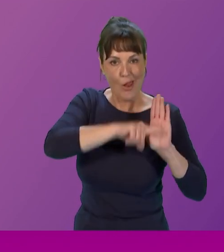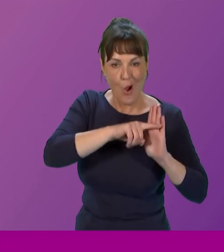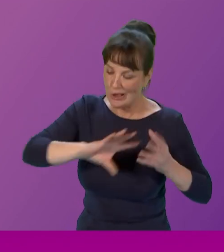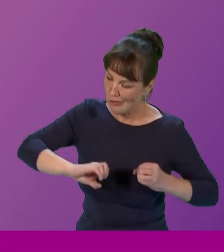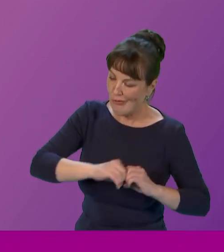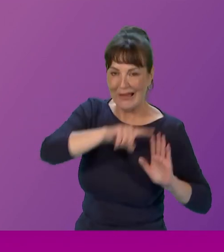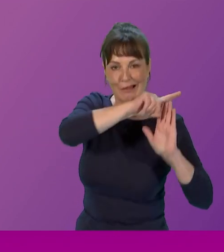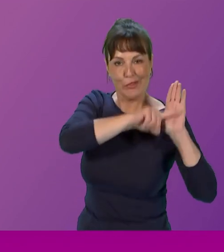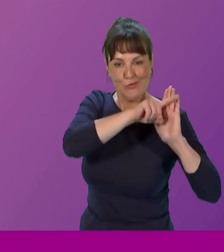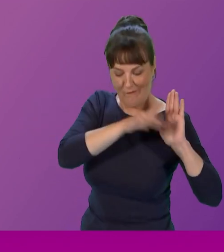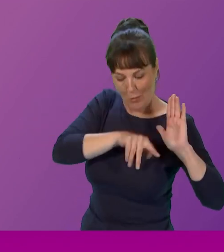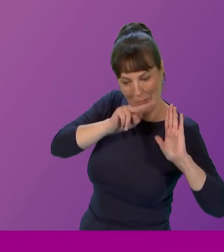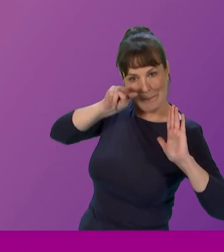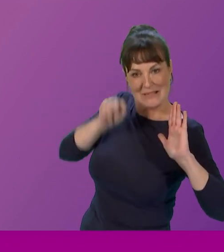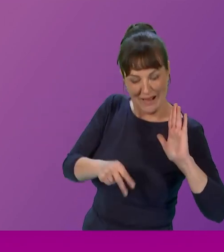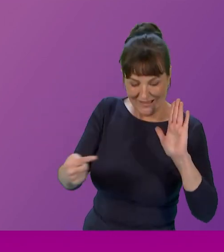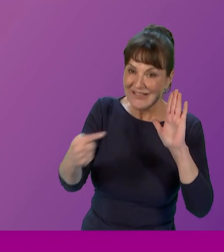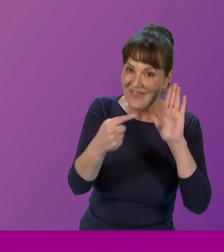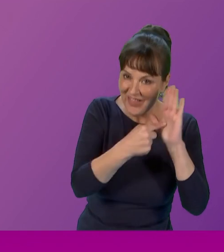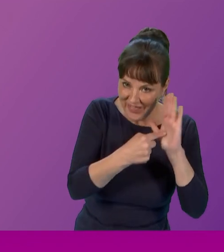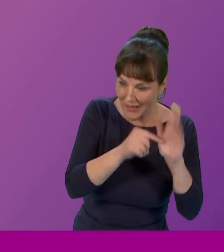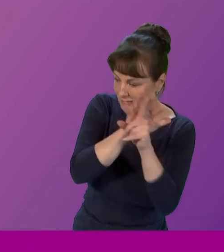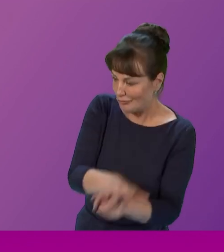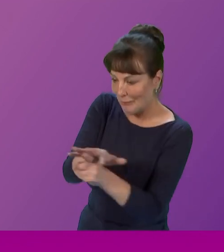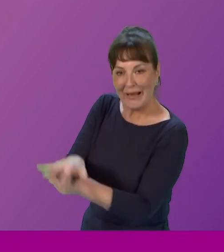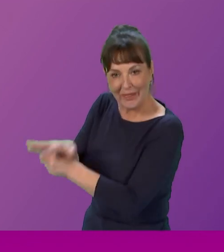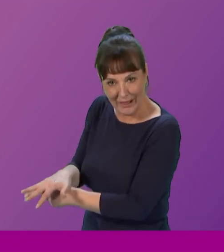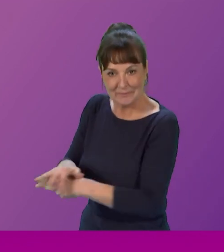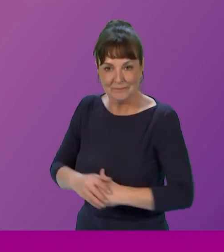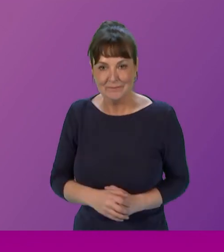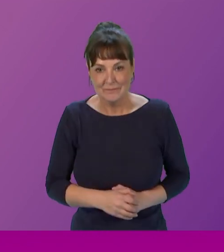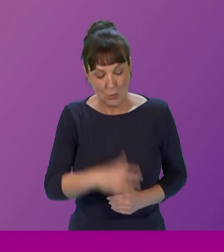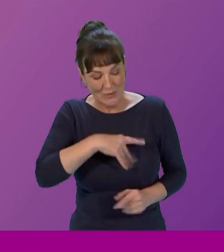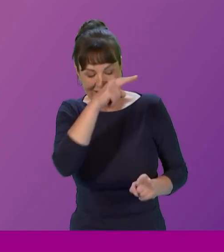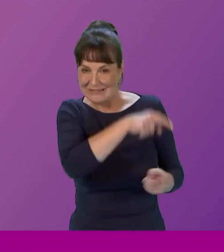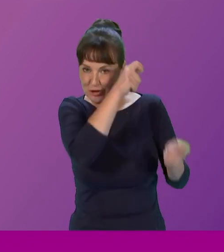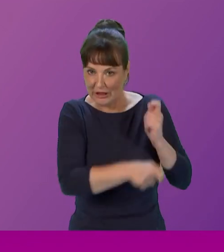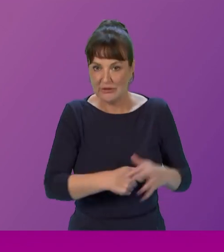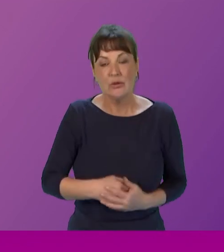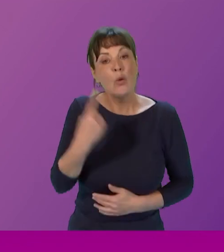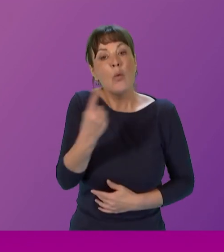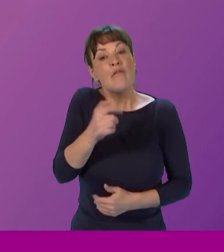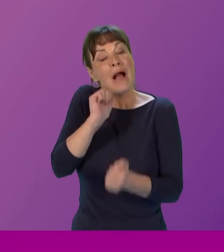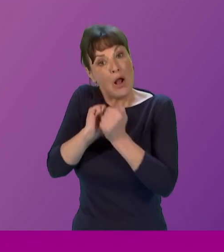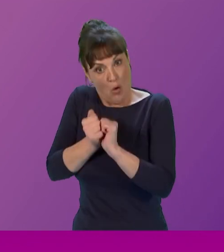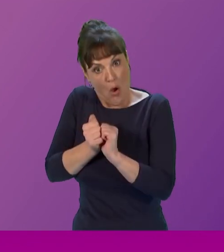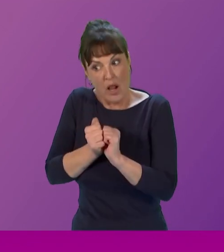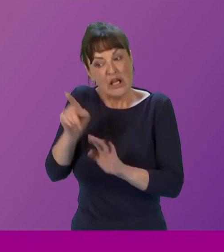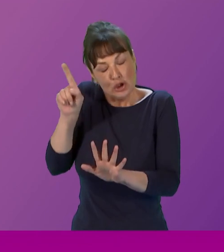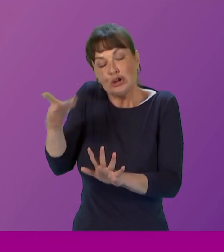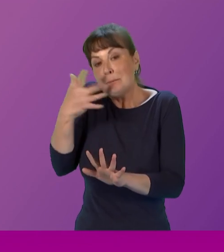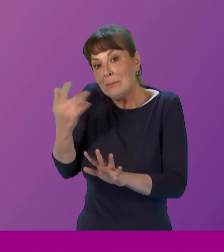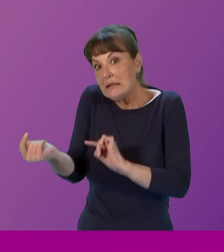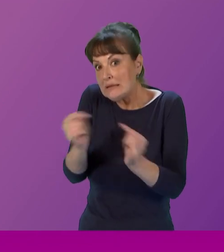counts as knowledge itself a colleague of mine avino kes argues and i agree